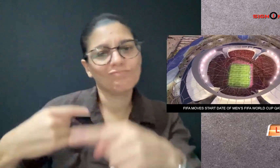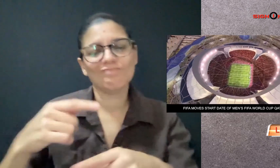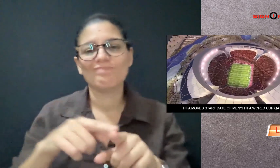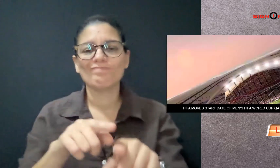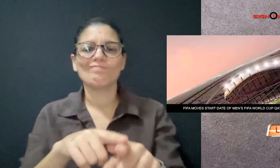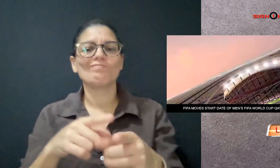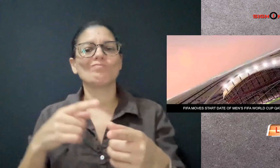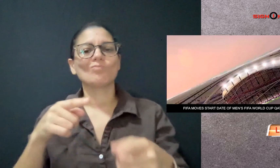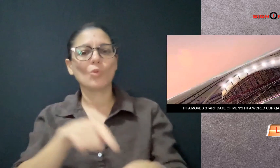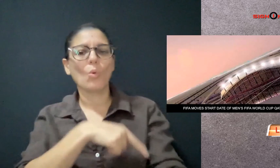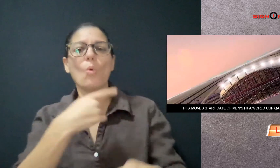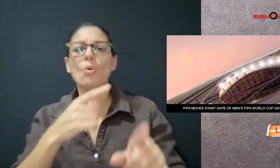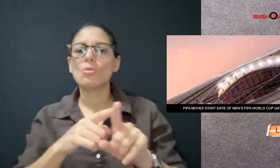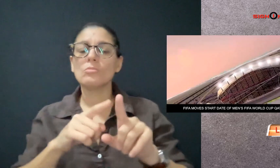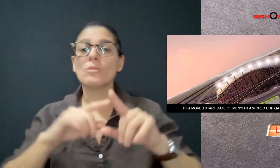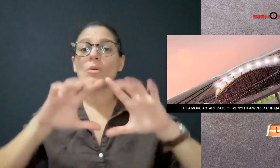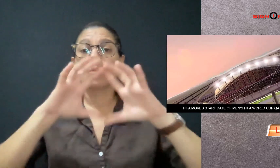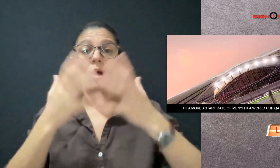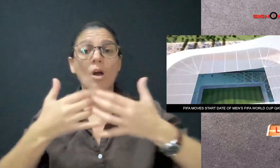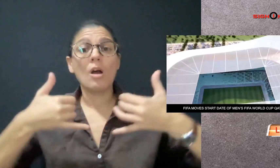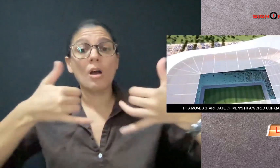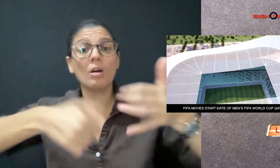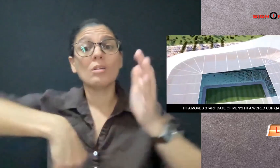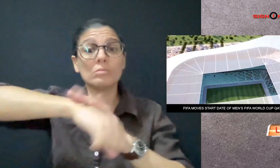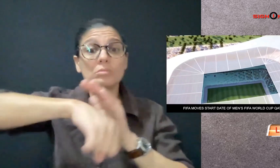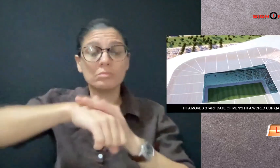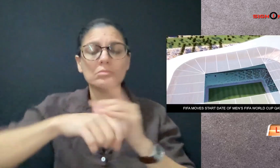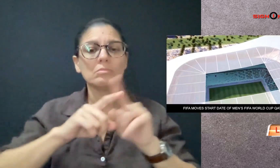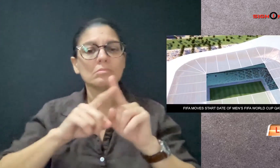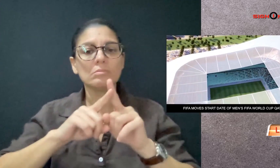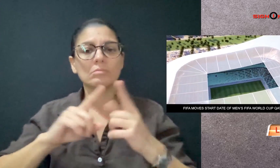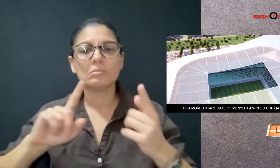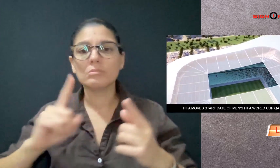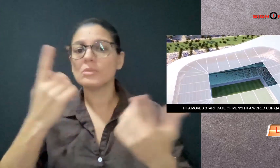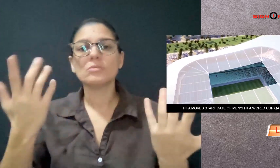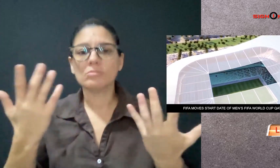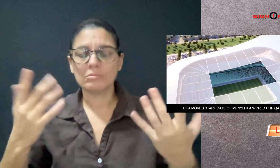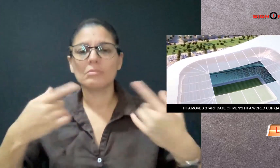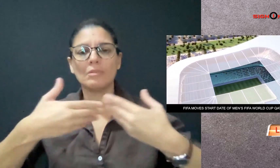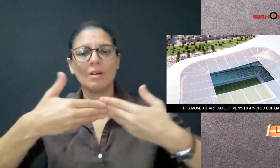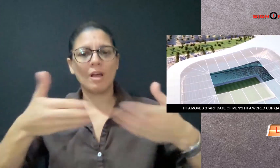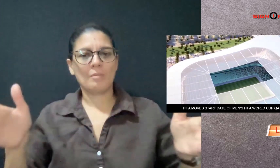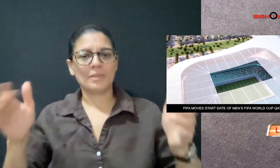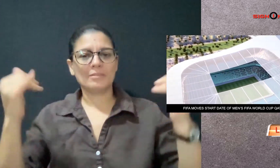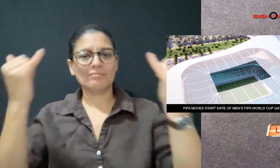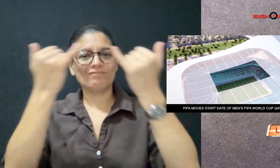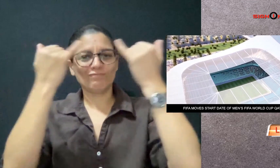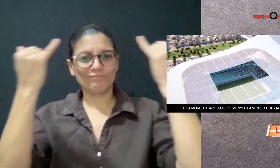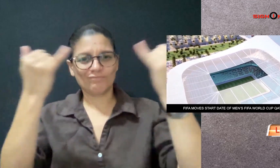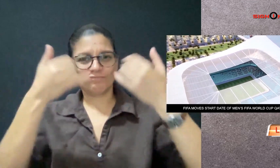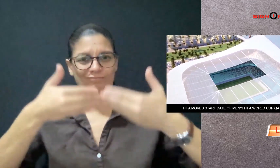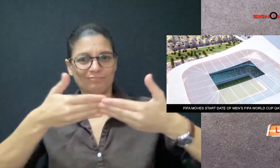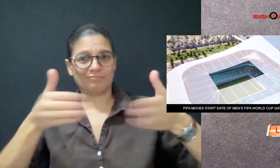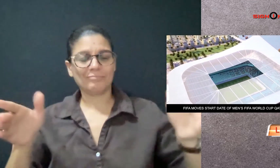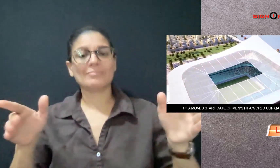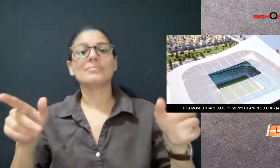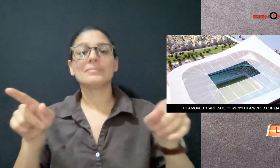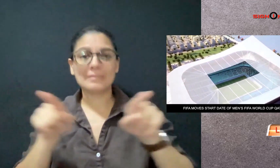FIFA says it is its long-standing tradition to start the FIFA World Cup with an opening